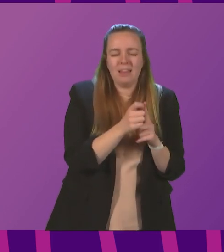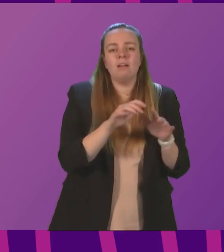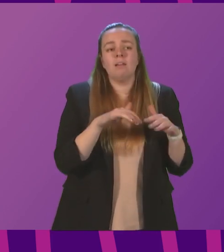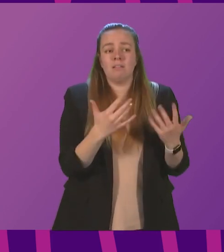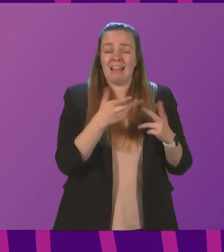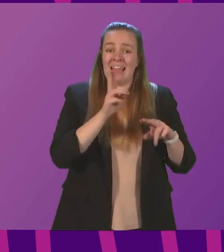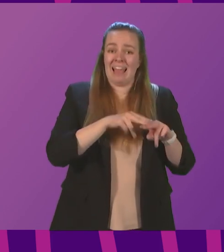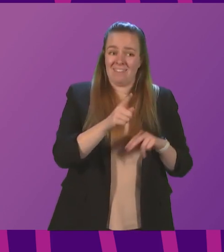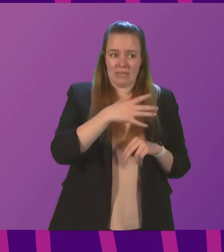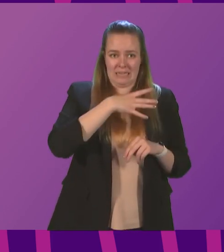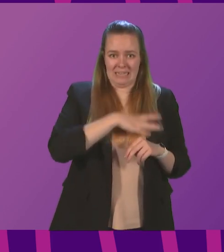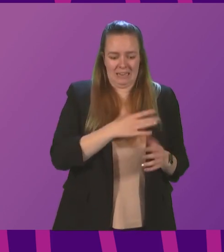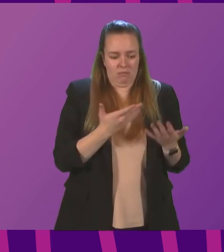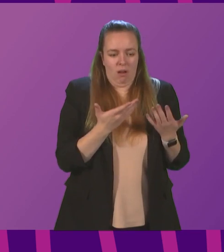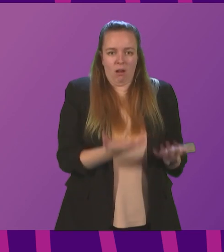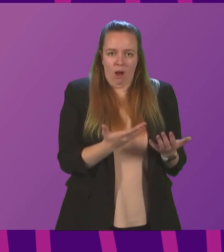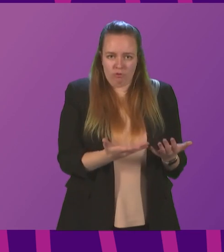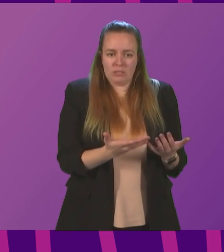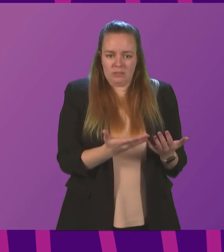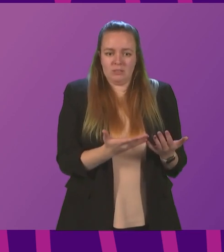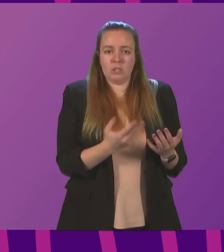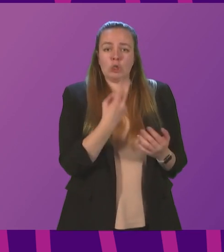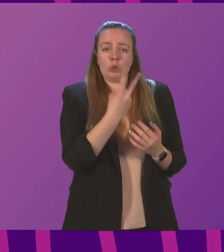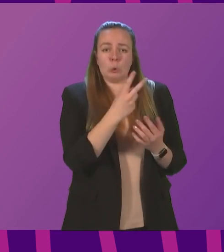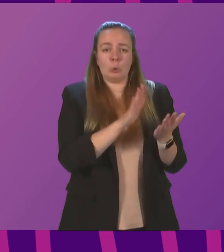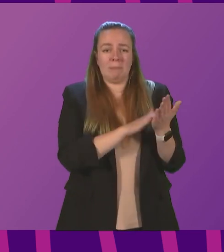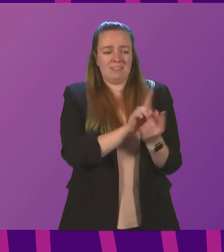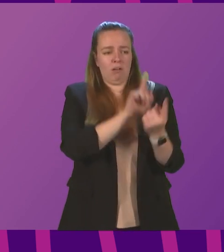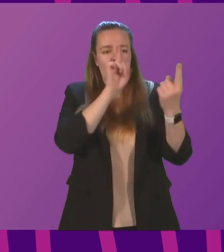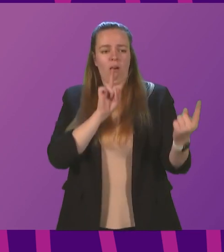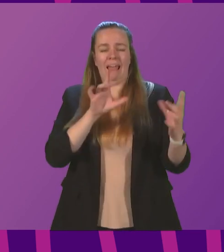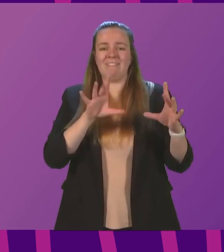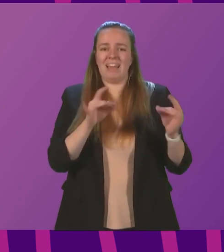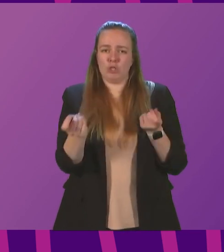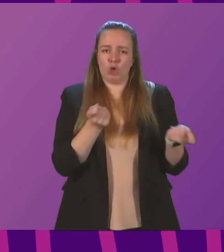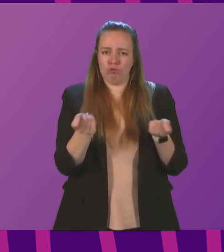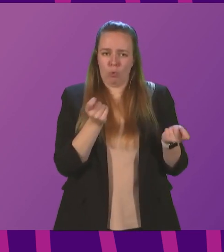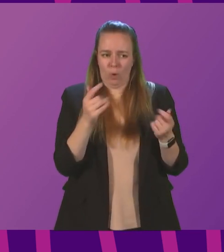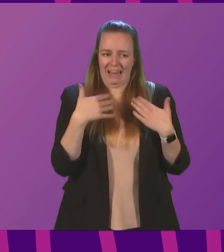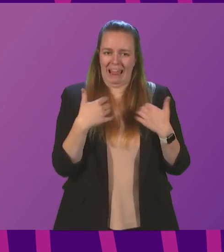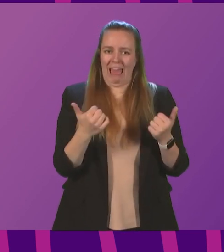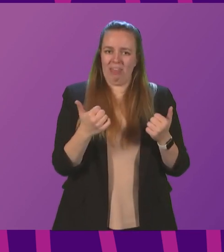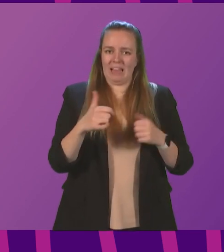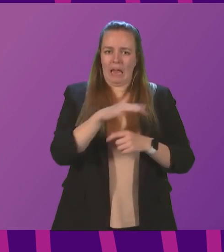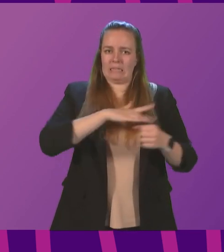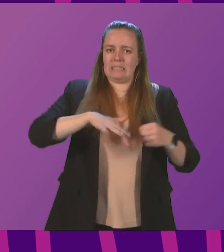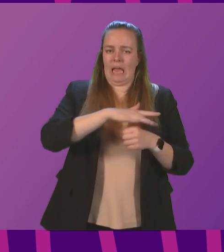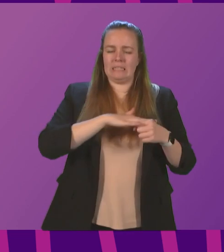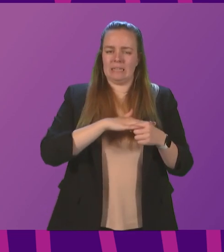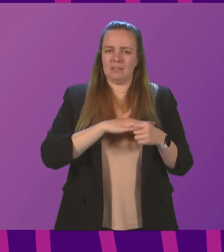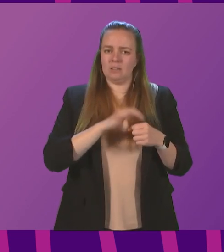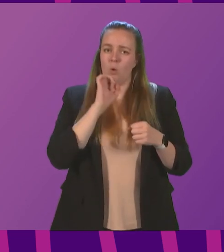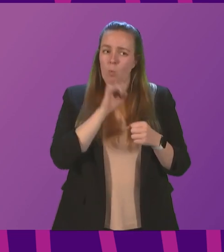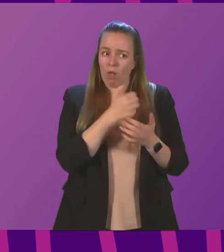whether the need for the current two-metre infection control requirement in healthcare settings will be kept